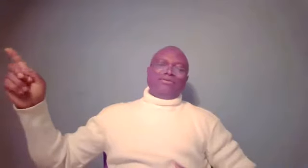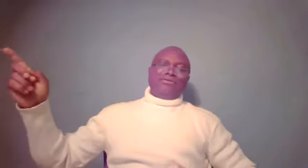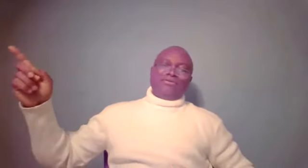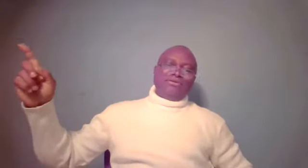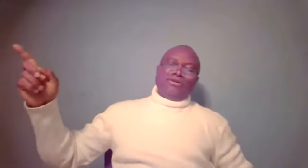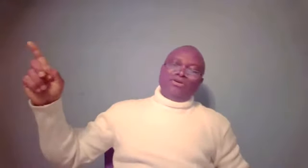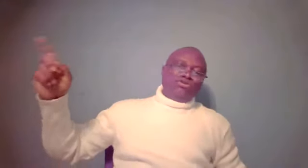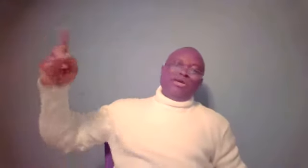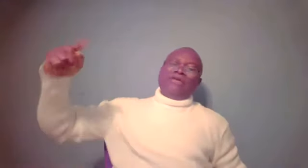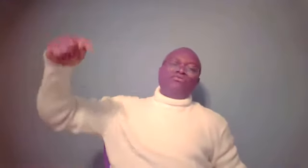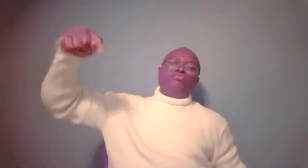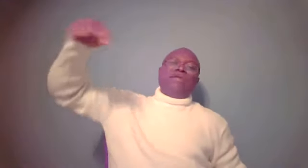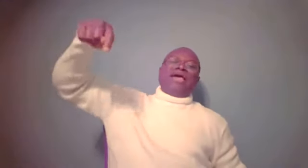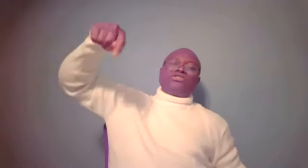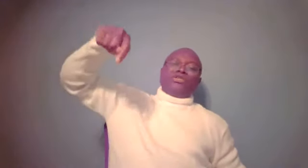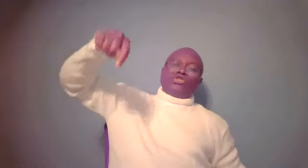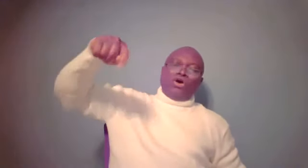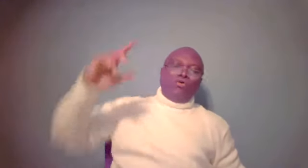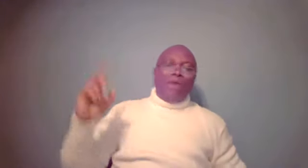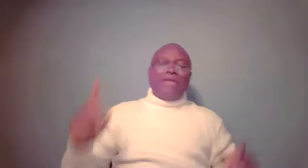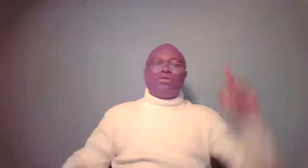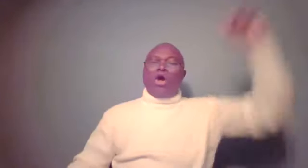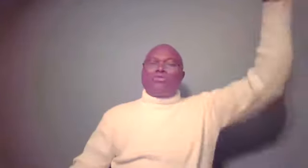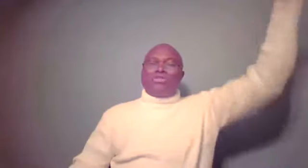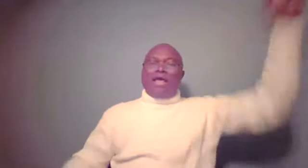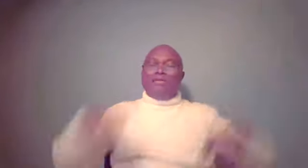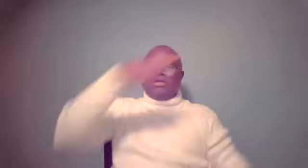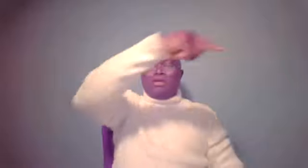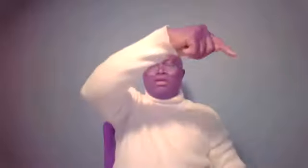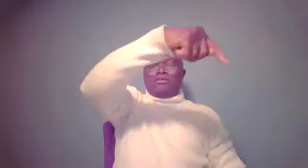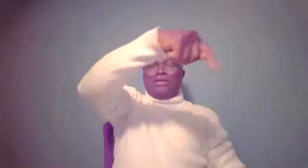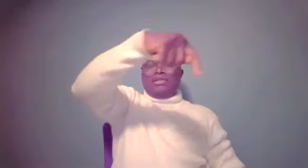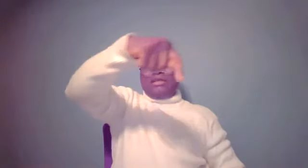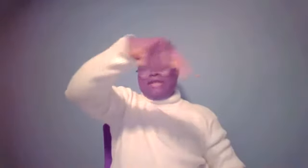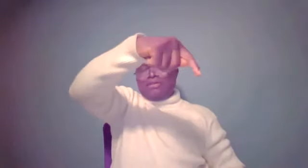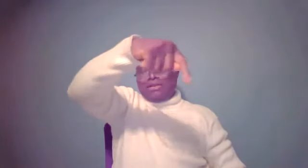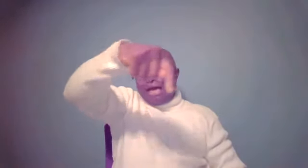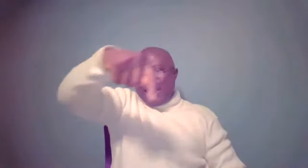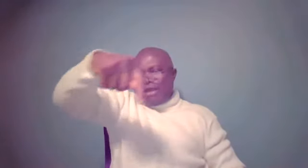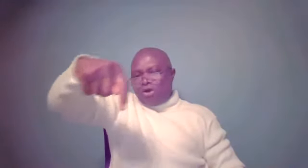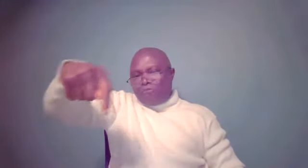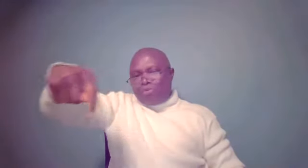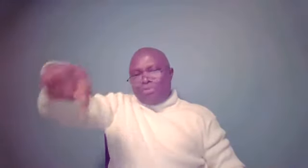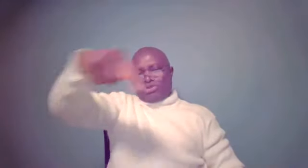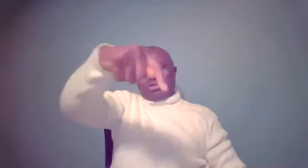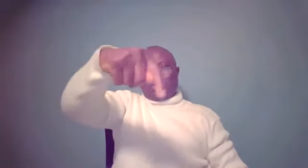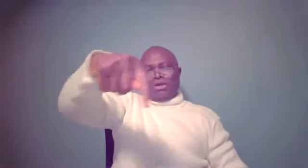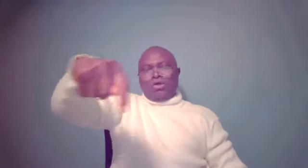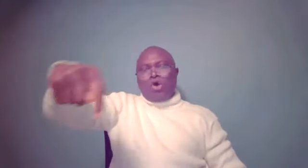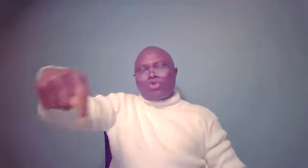to bless Esau when God said the line of promise goes